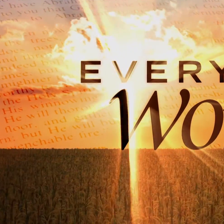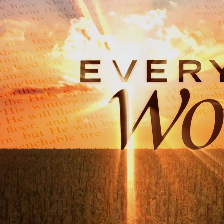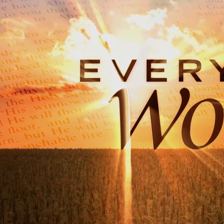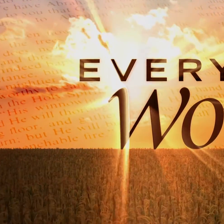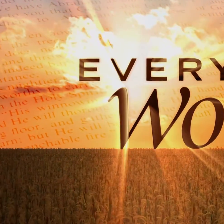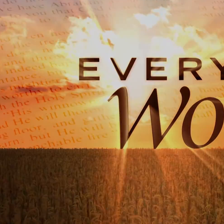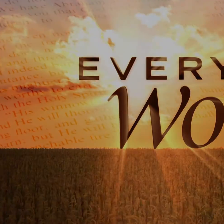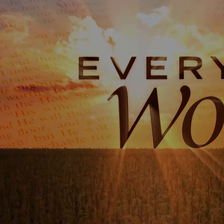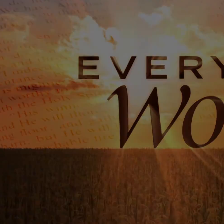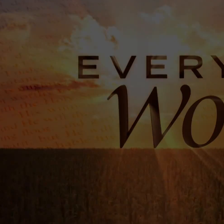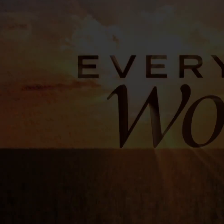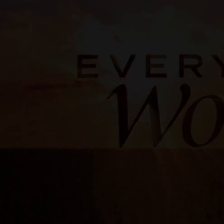God's law is